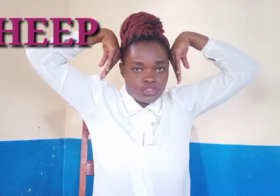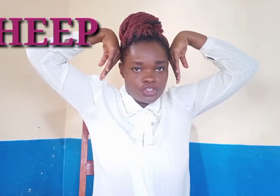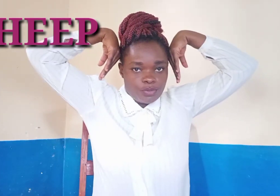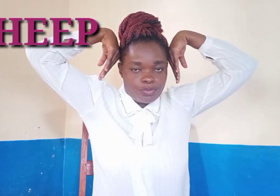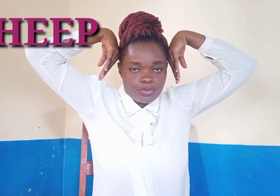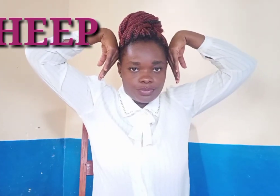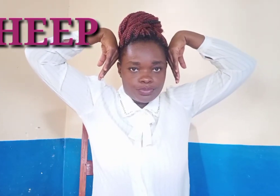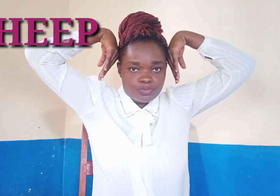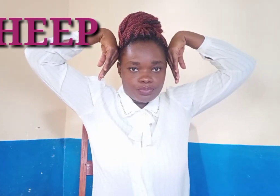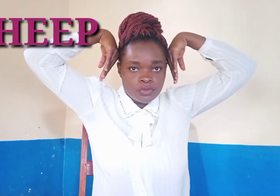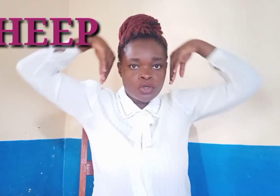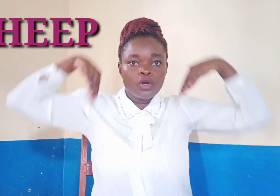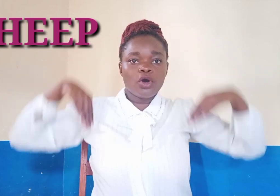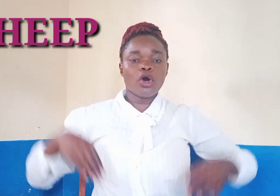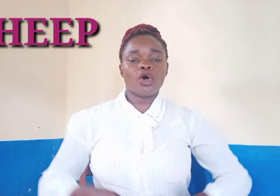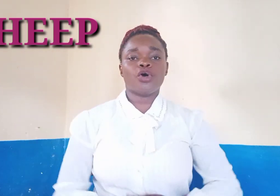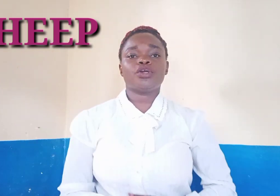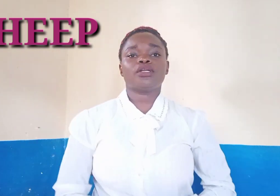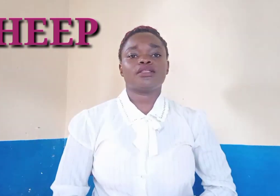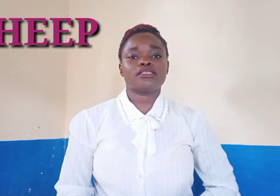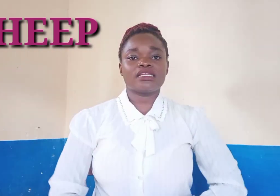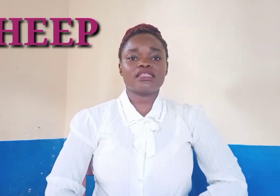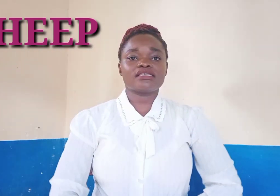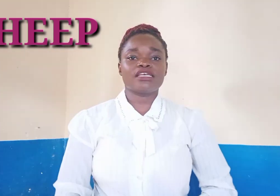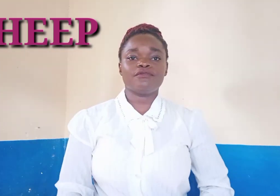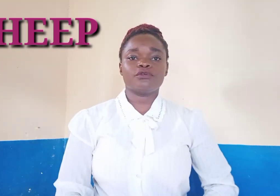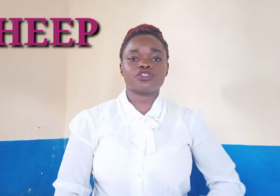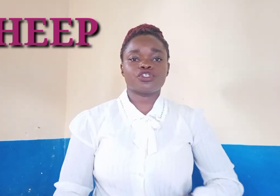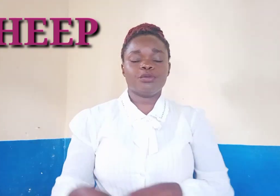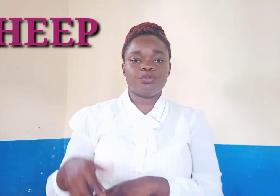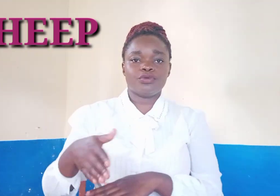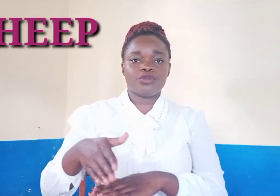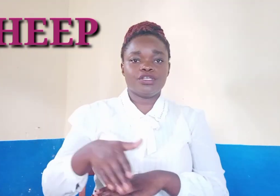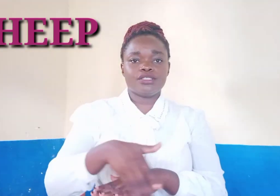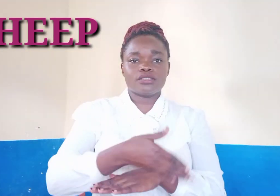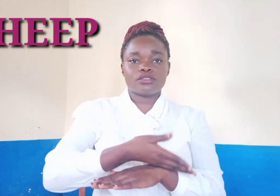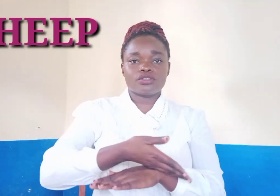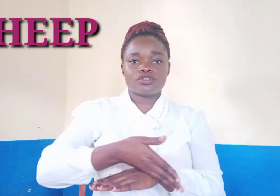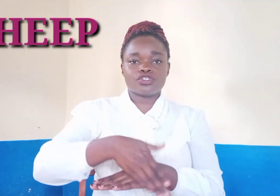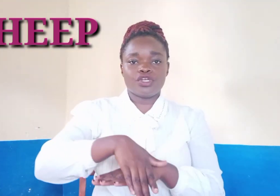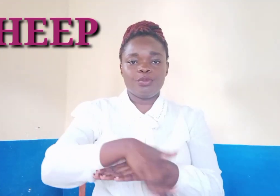sheep or there's another sign for sheep we do it sheep